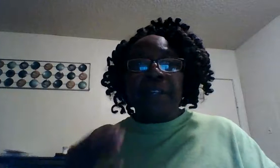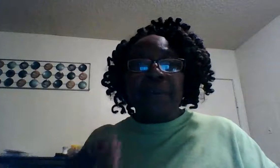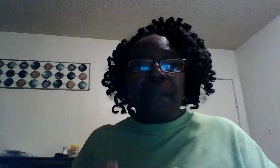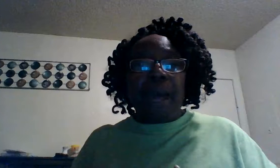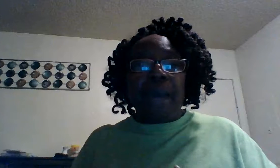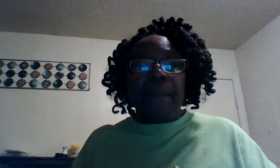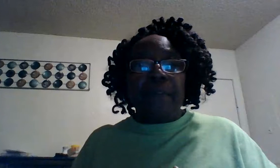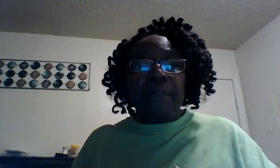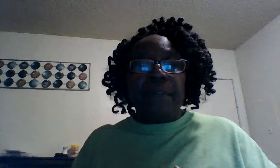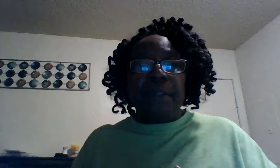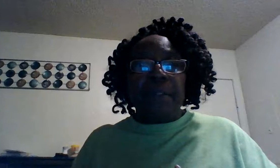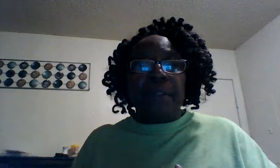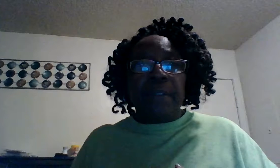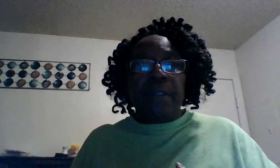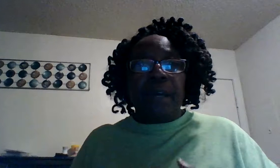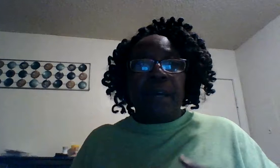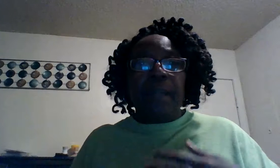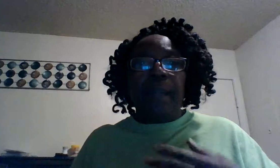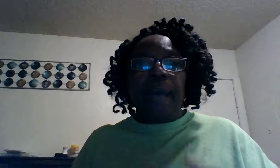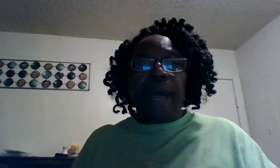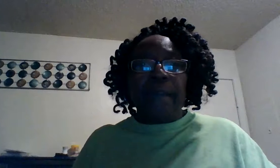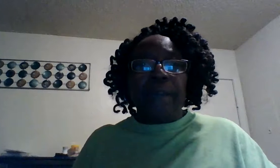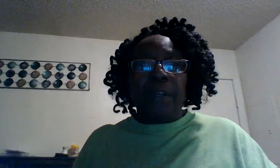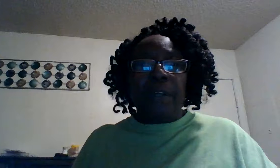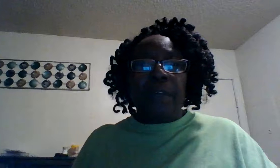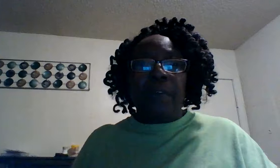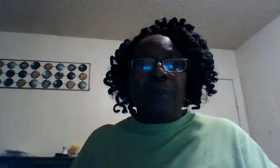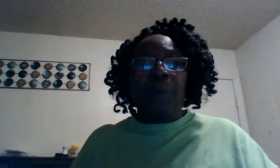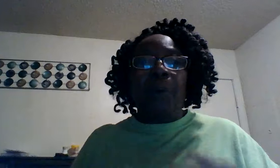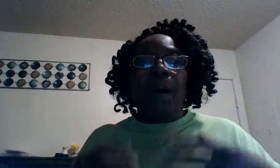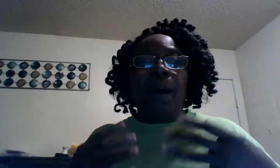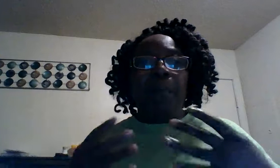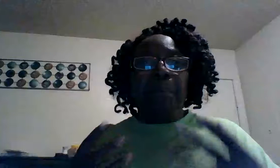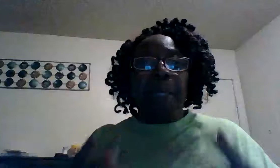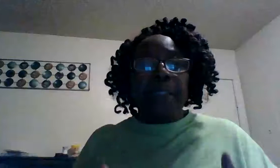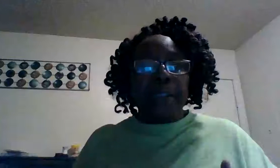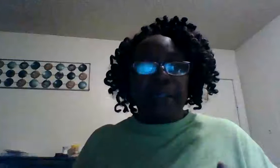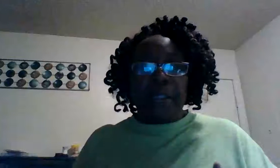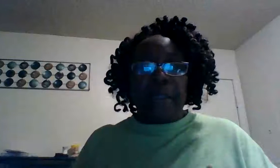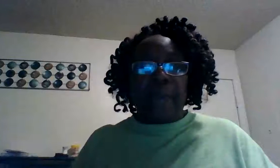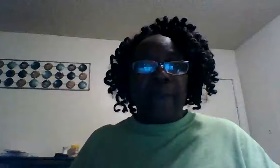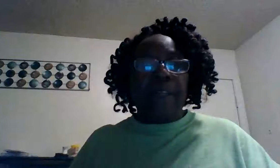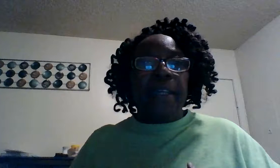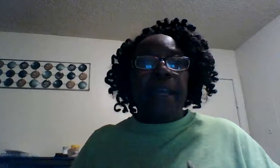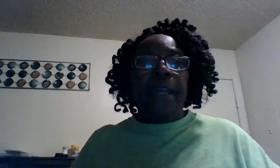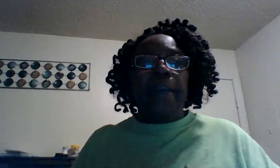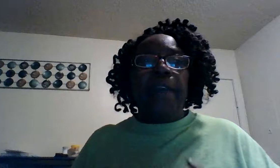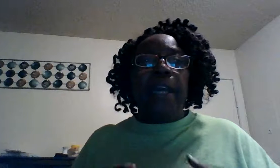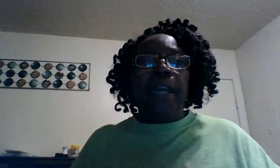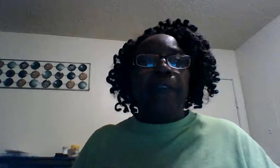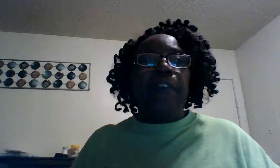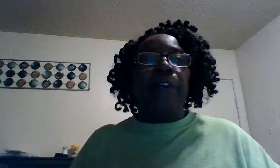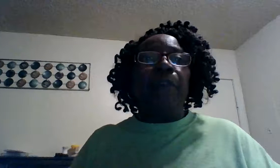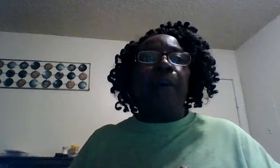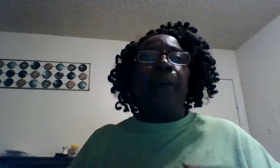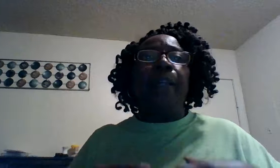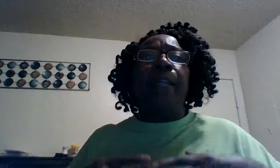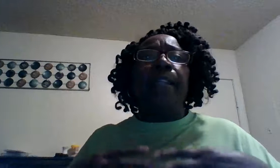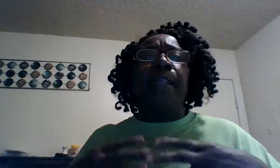new life a life more abundantly life in every area of your right that's a